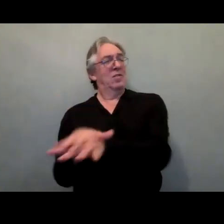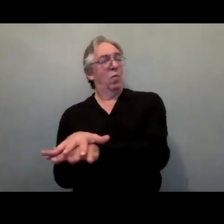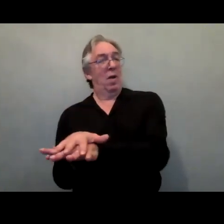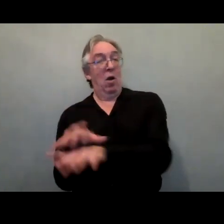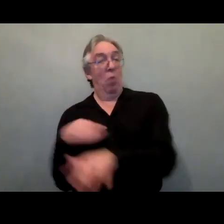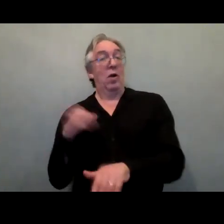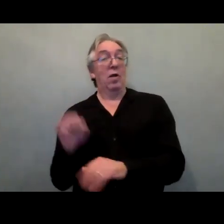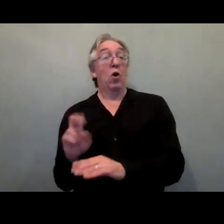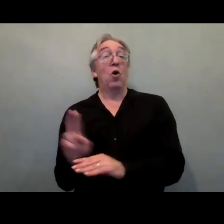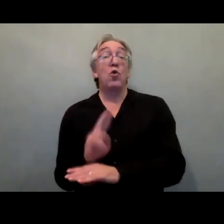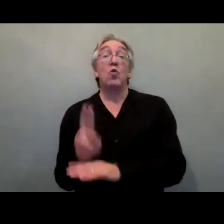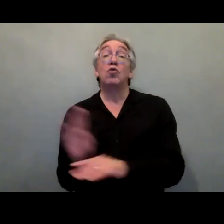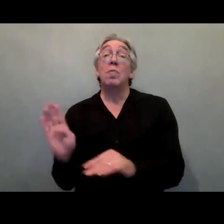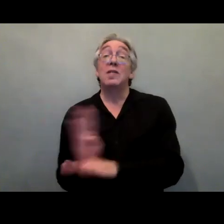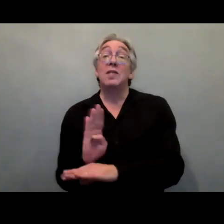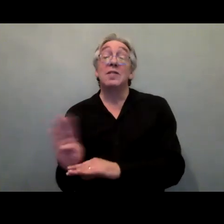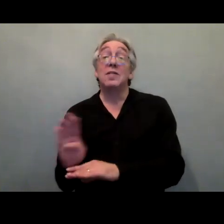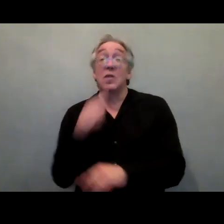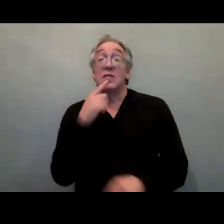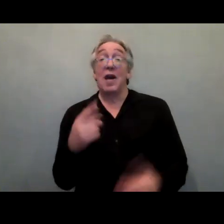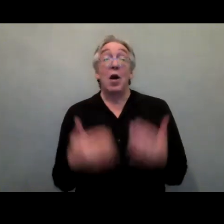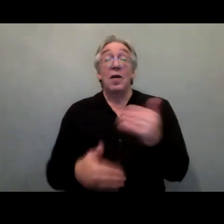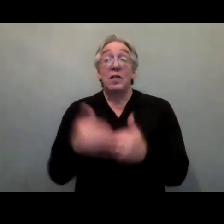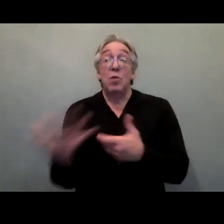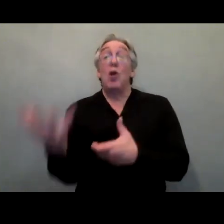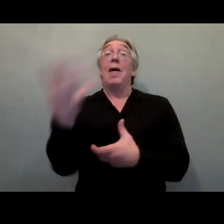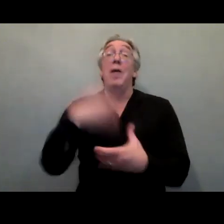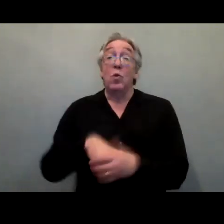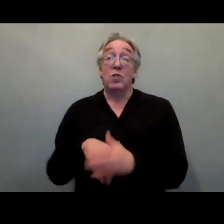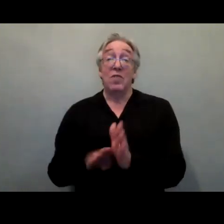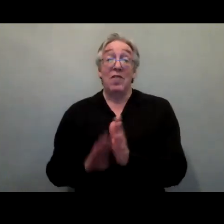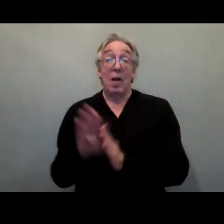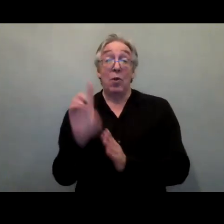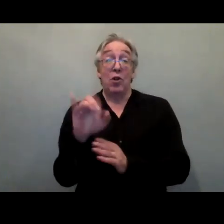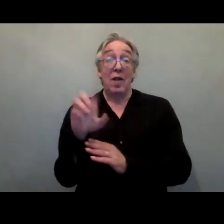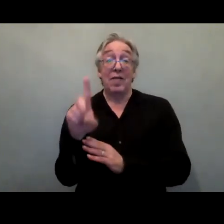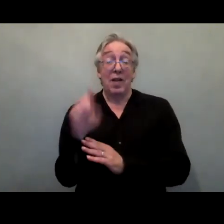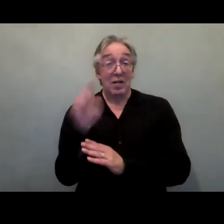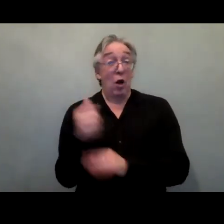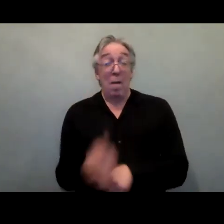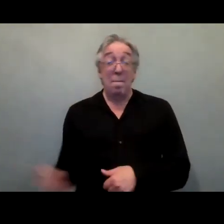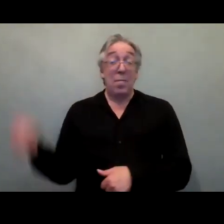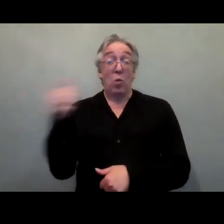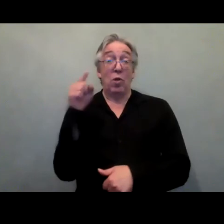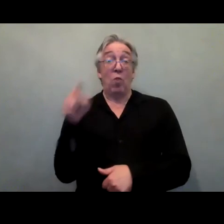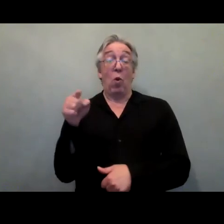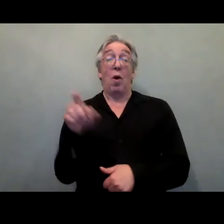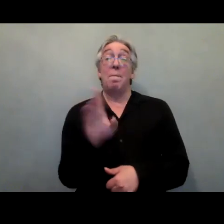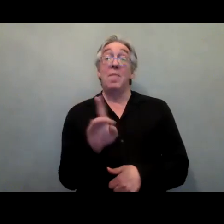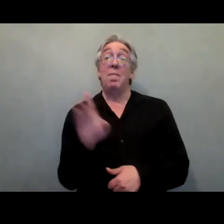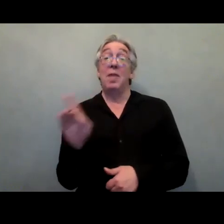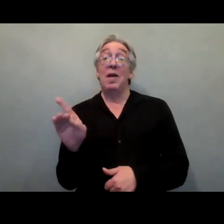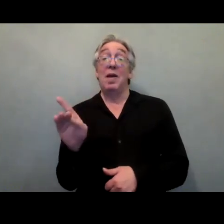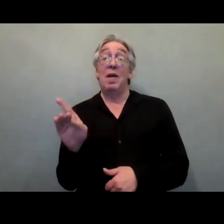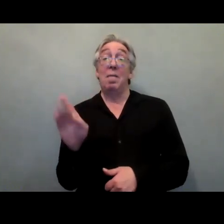position disability inclusive development as a priority for the mainstream public private sector partnerships now tackling inequality,